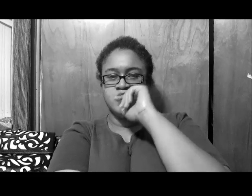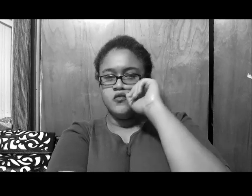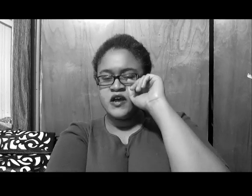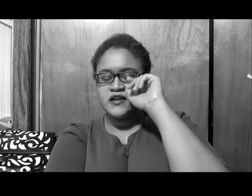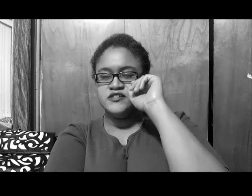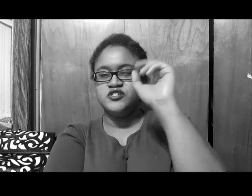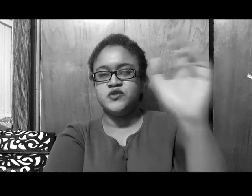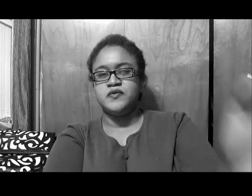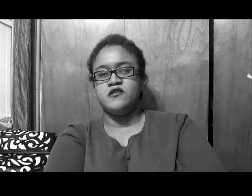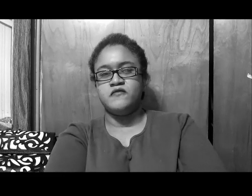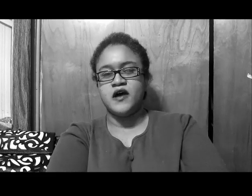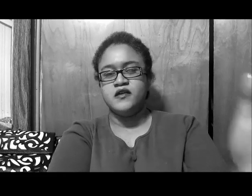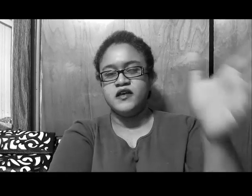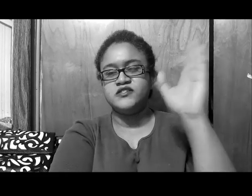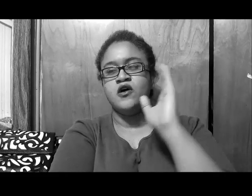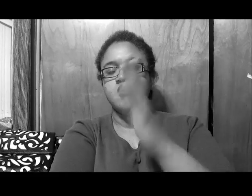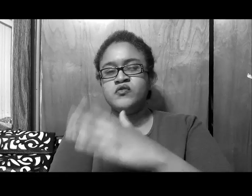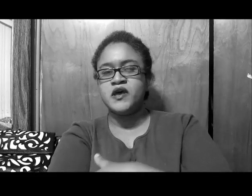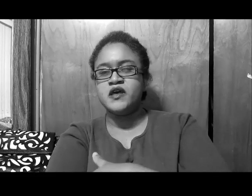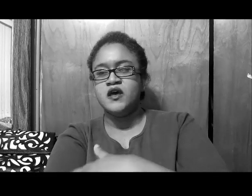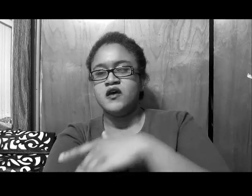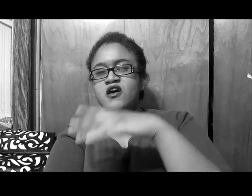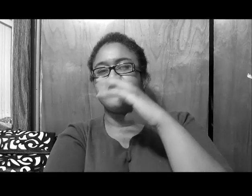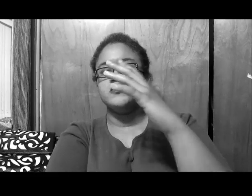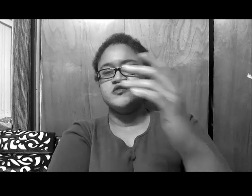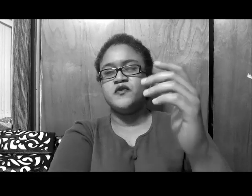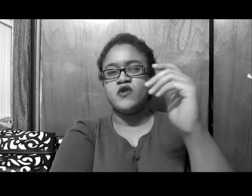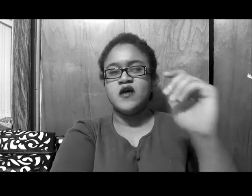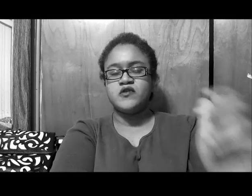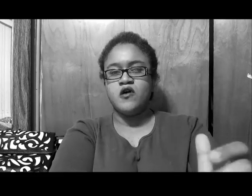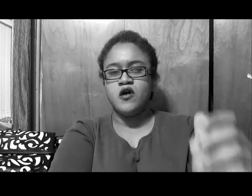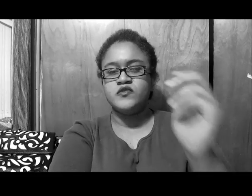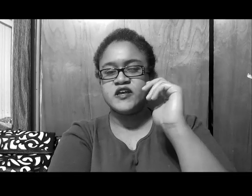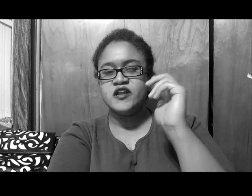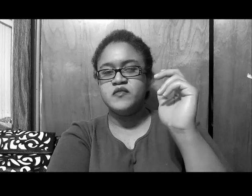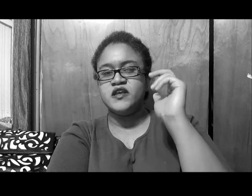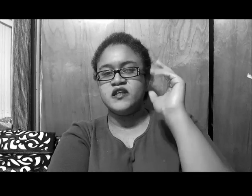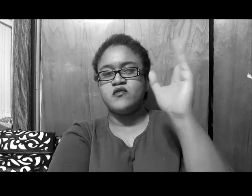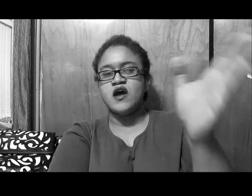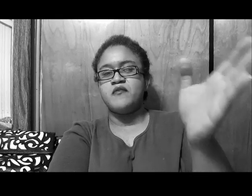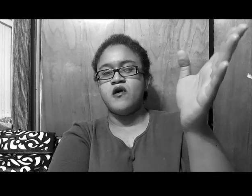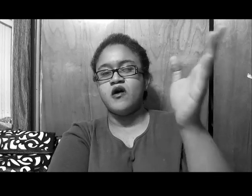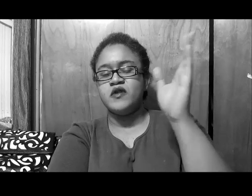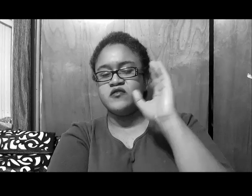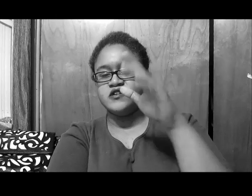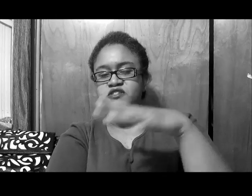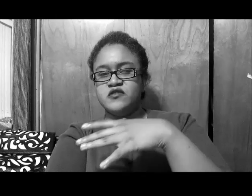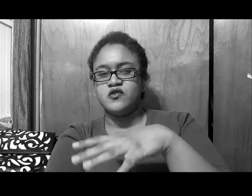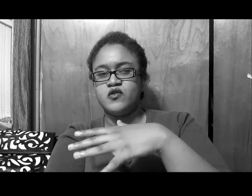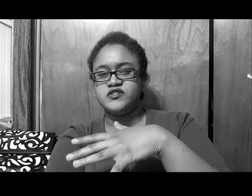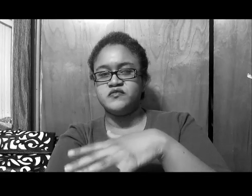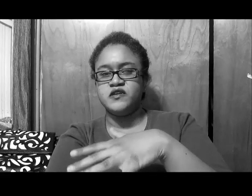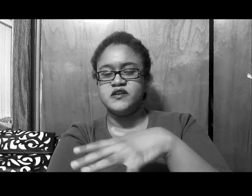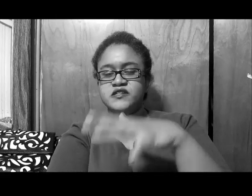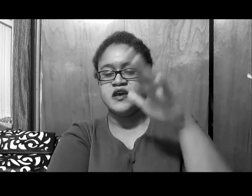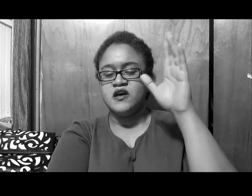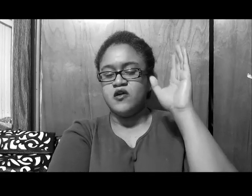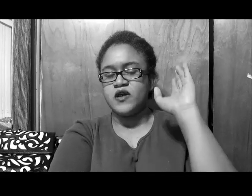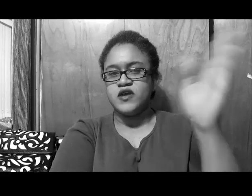we got this issue, with the pillow fight, it's the whole debate, if Christopher grabbed her arm, which can't even mean, he didn't grab the arm, now, I to say it aggressively is, okay, we